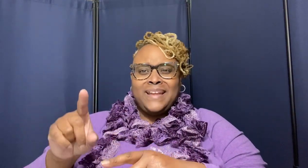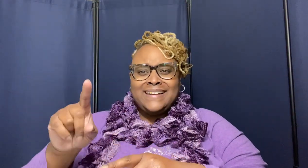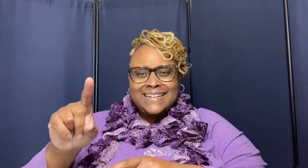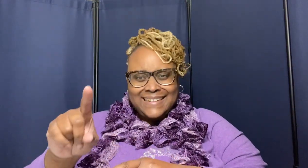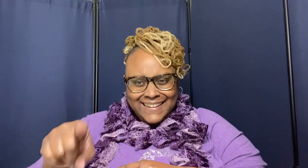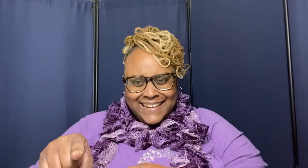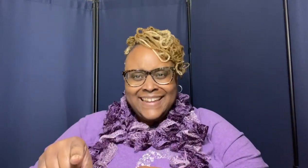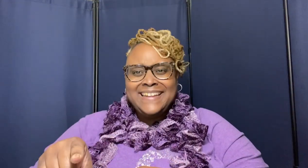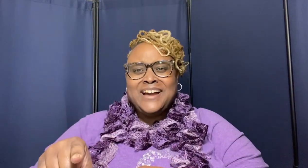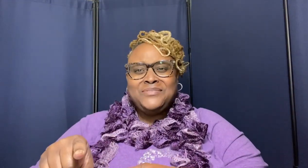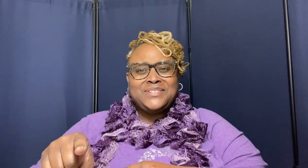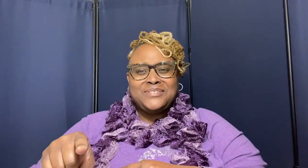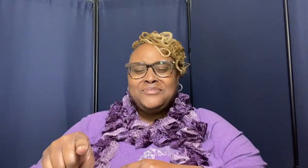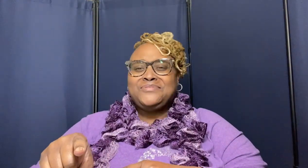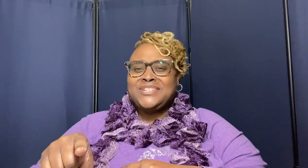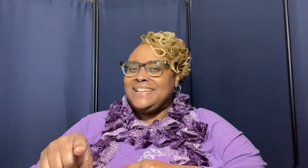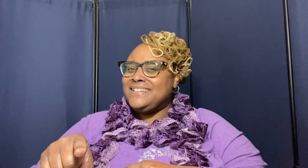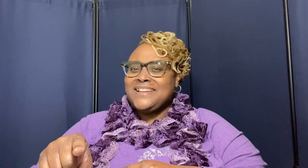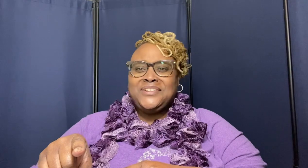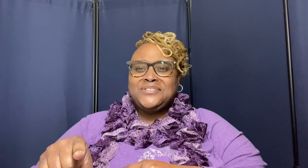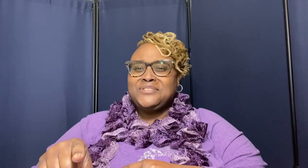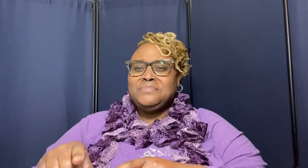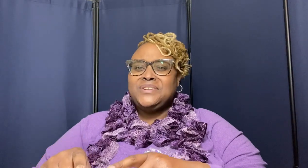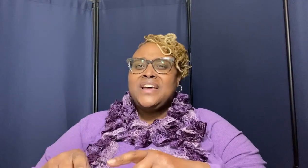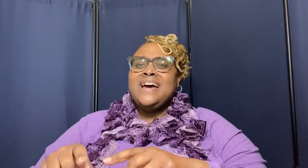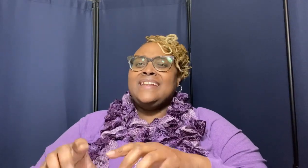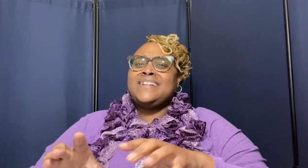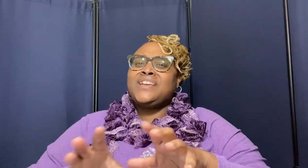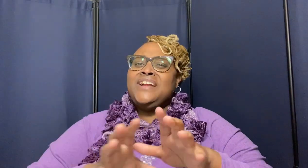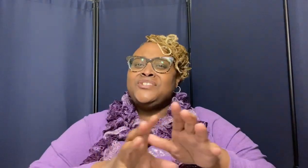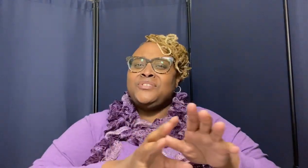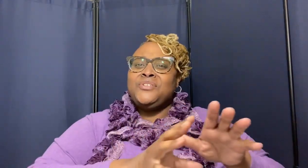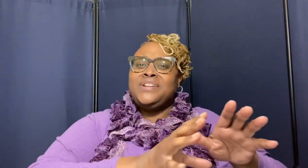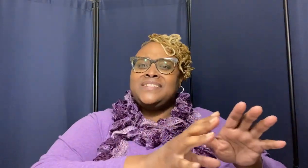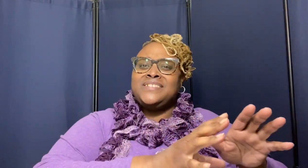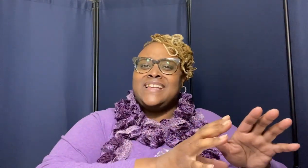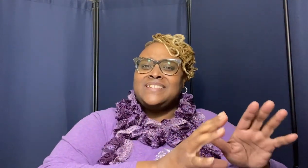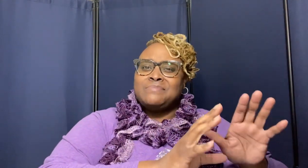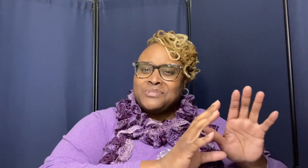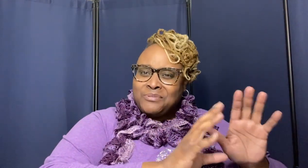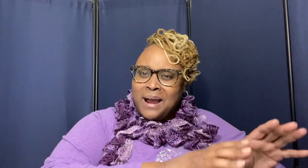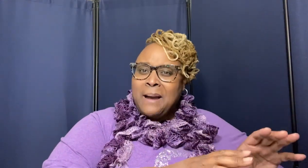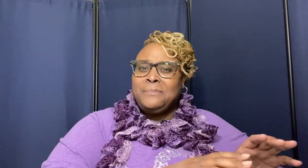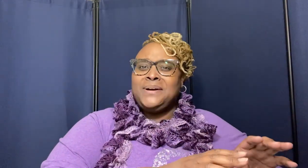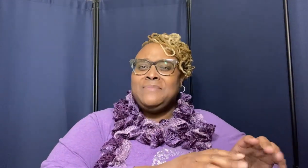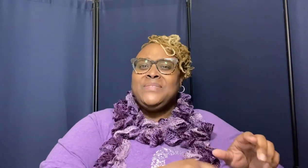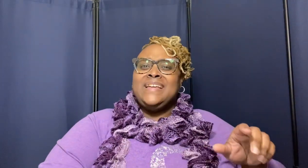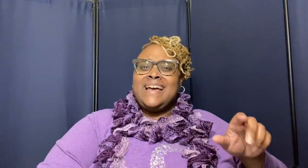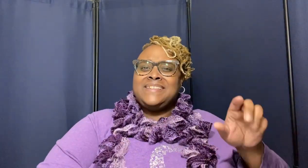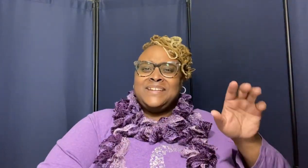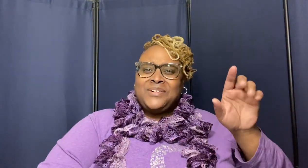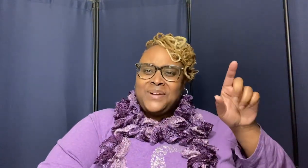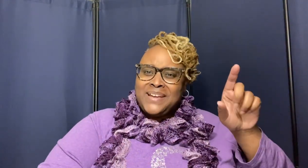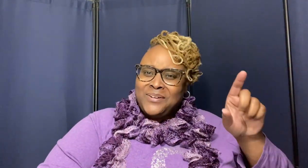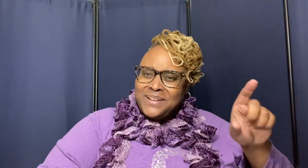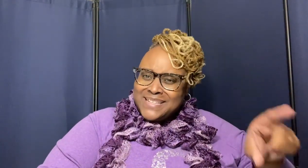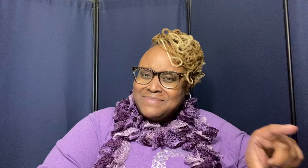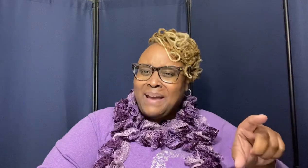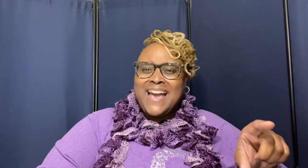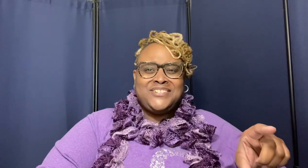and click it ever so gently thank you so much now change on over that to that subscribe button that's it go ahead on and smash